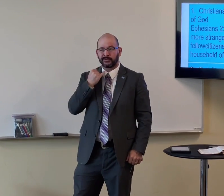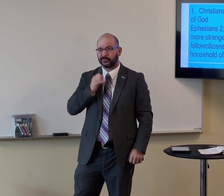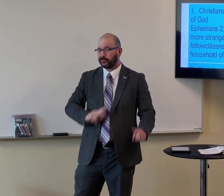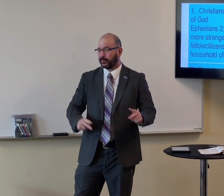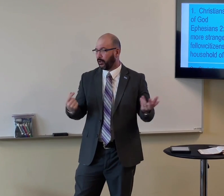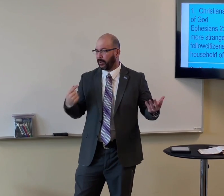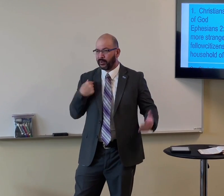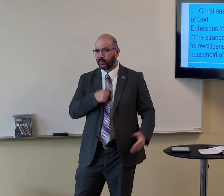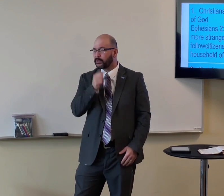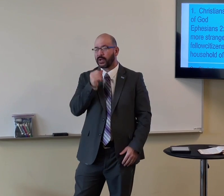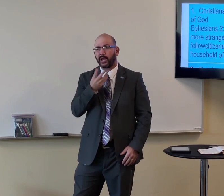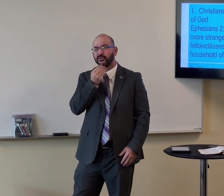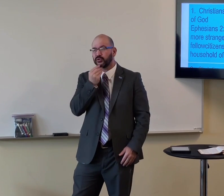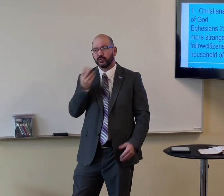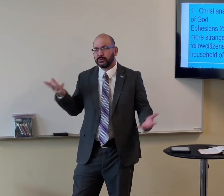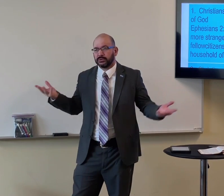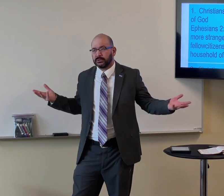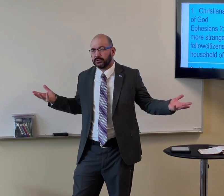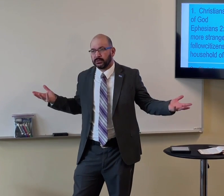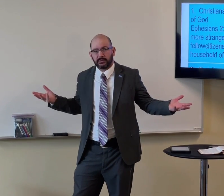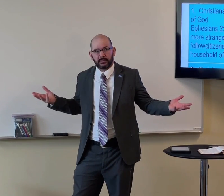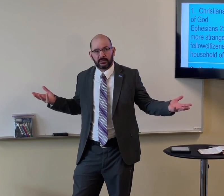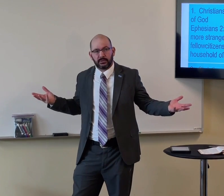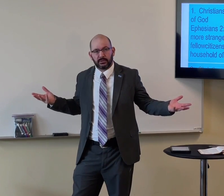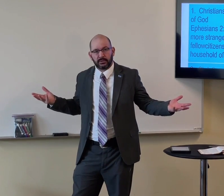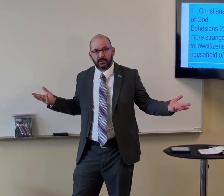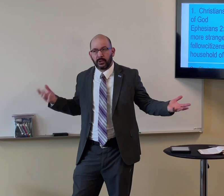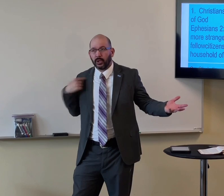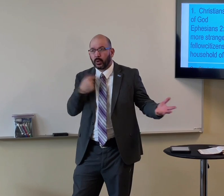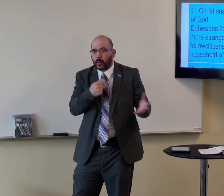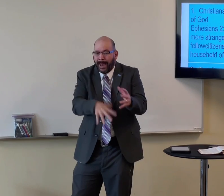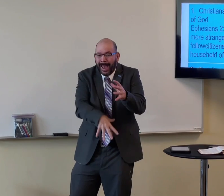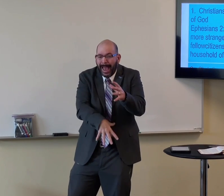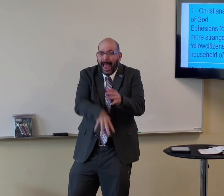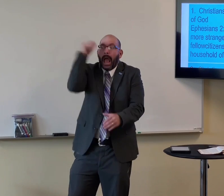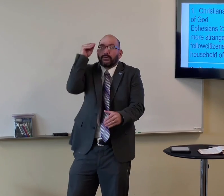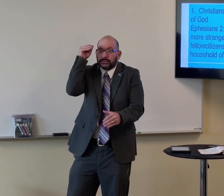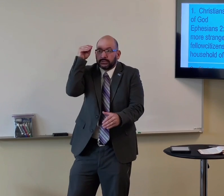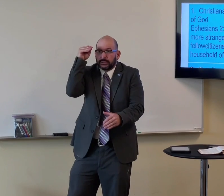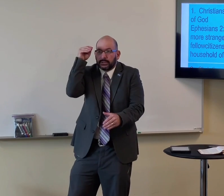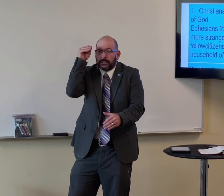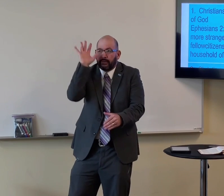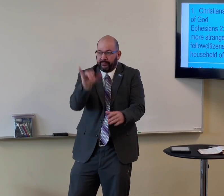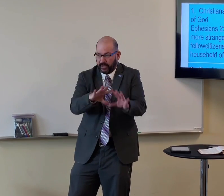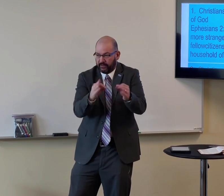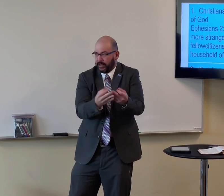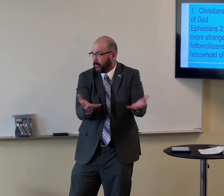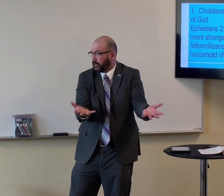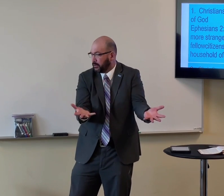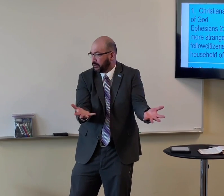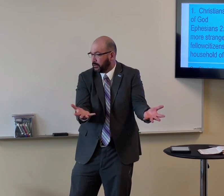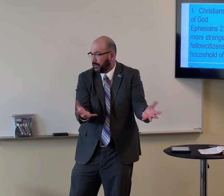we were not Jews, we were not part of Israel. We were outside the family,